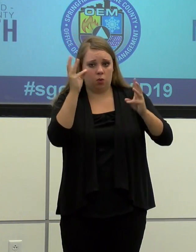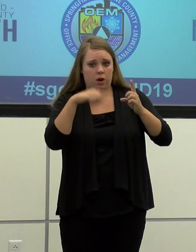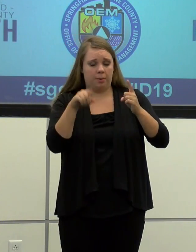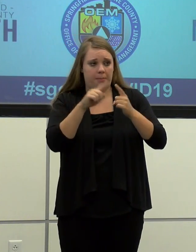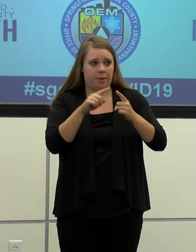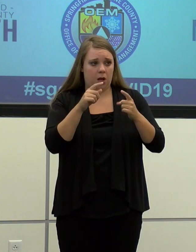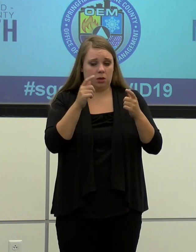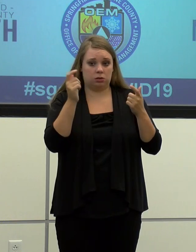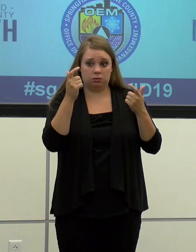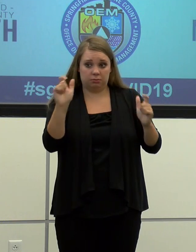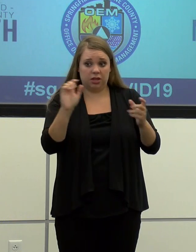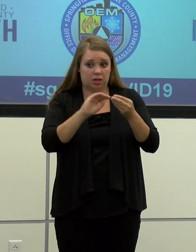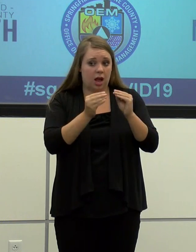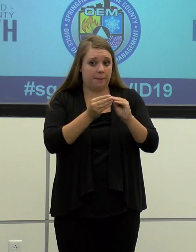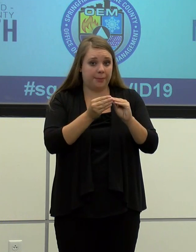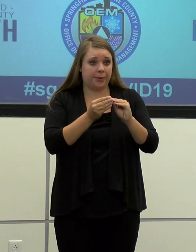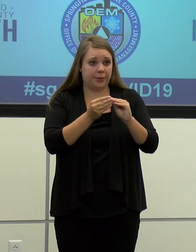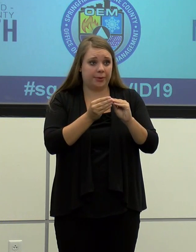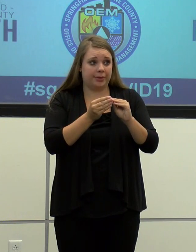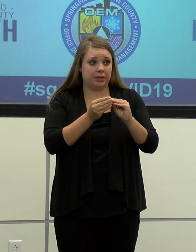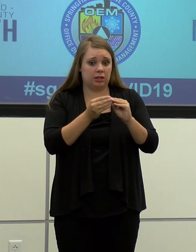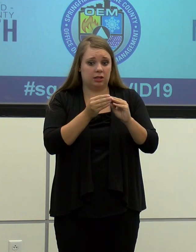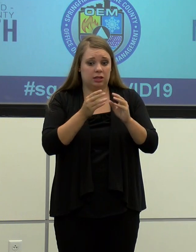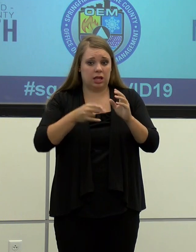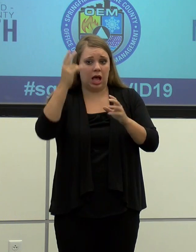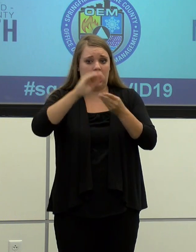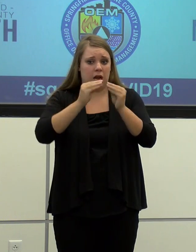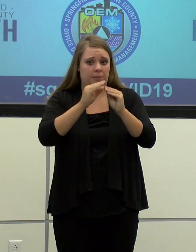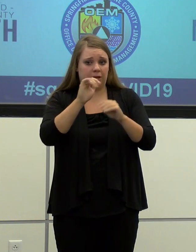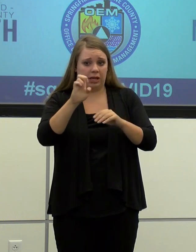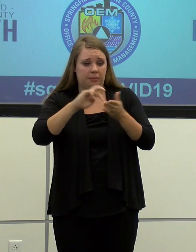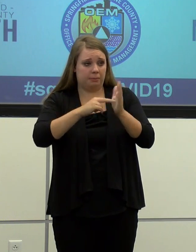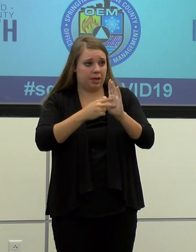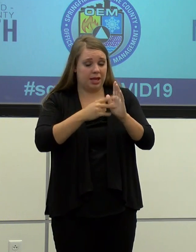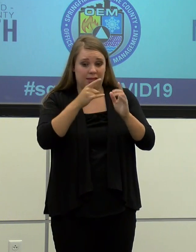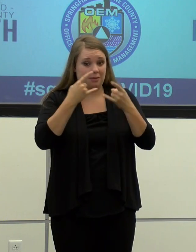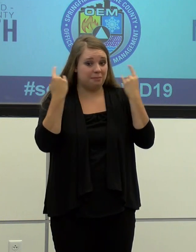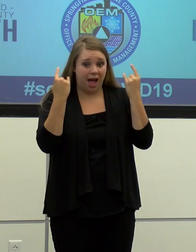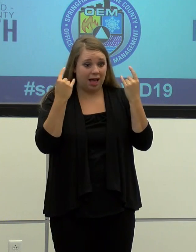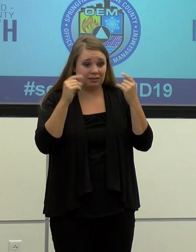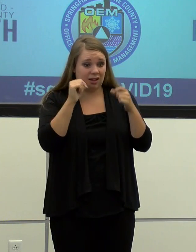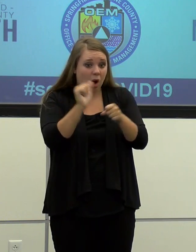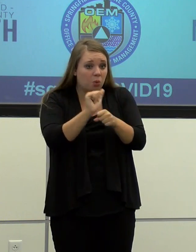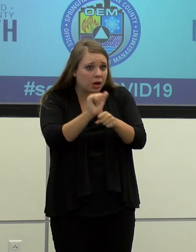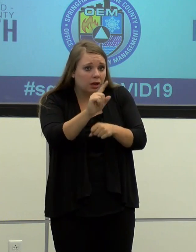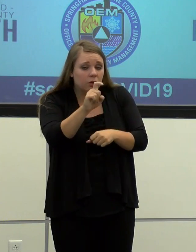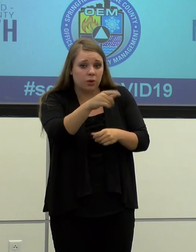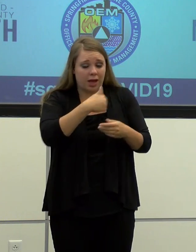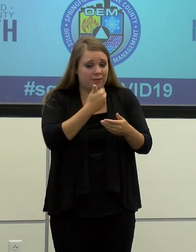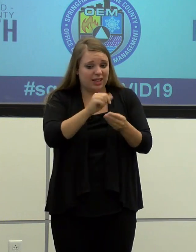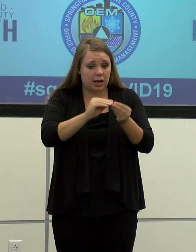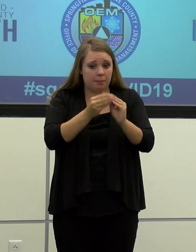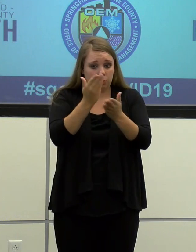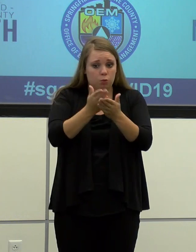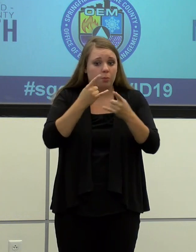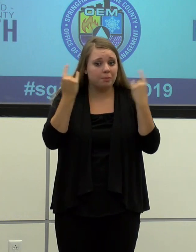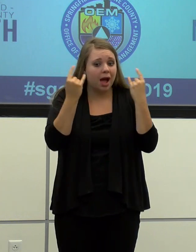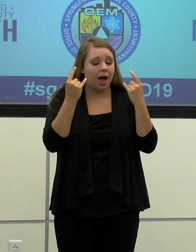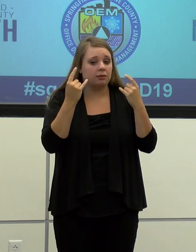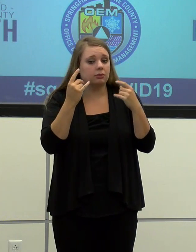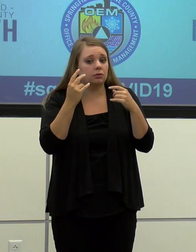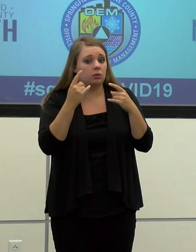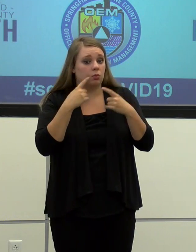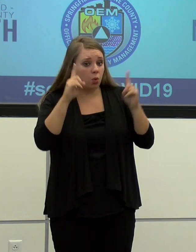the large numbers and we've had some record cases, does that mean that the mask mandate is not working? Do you have some stats to show that it is? So